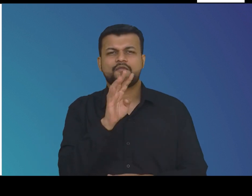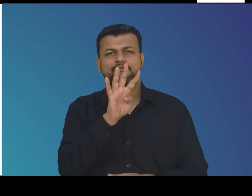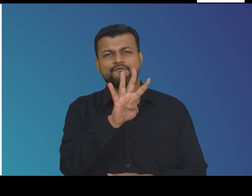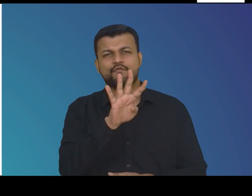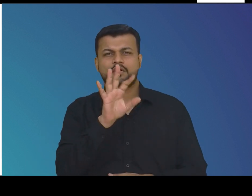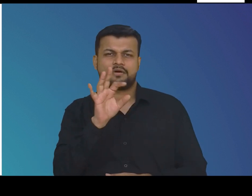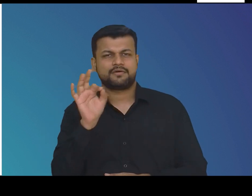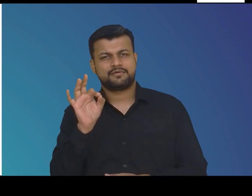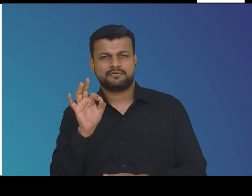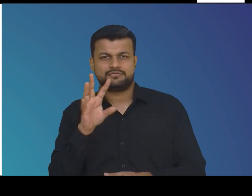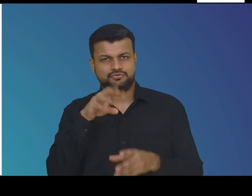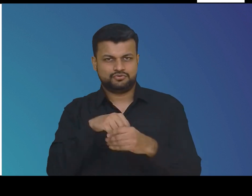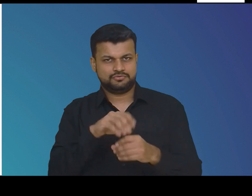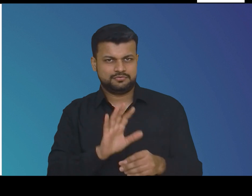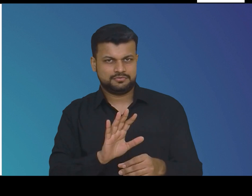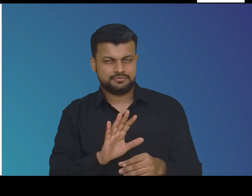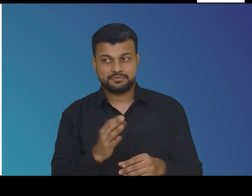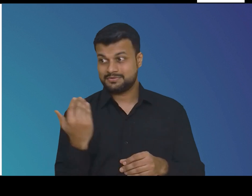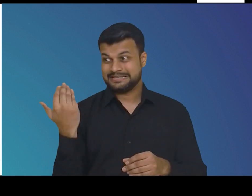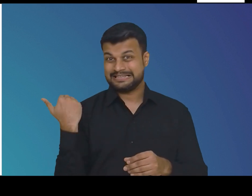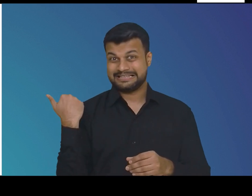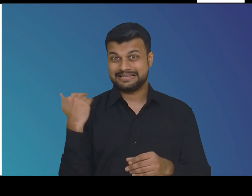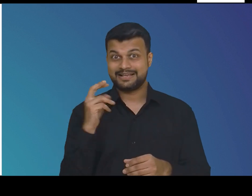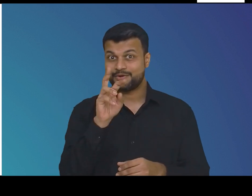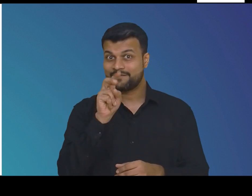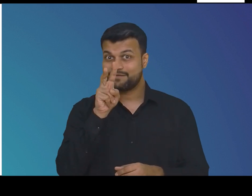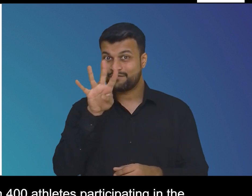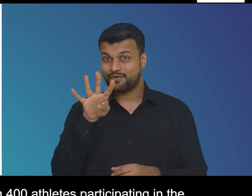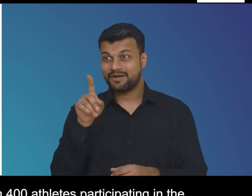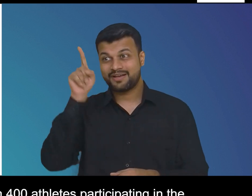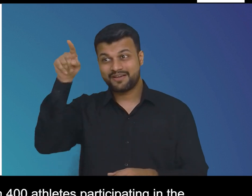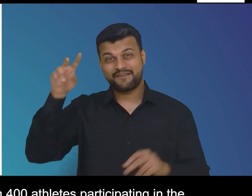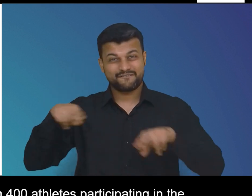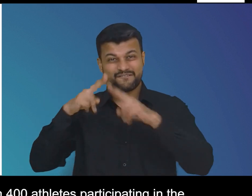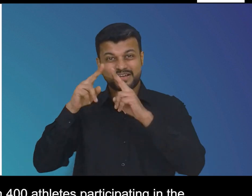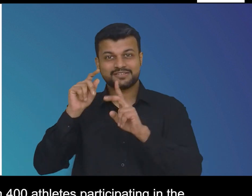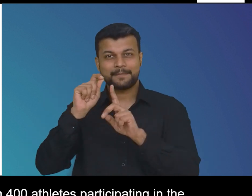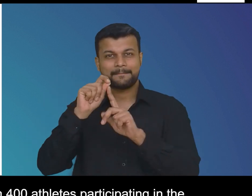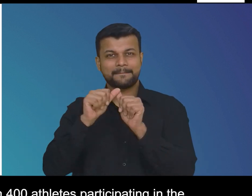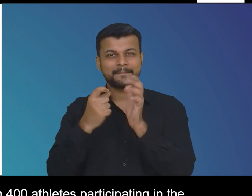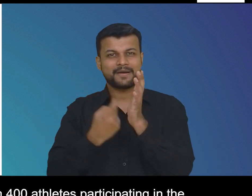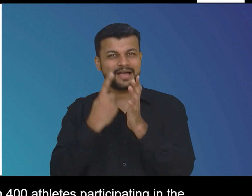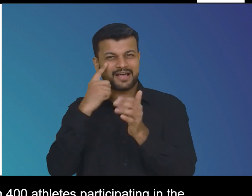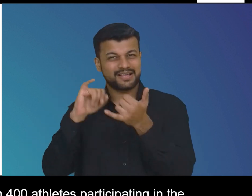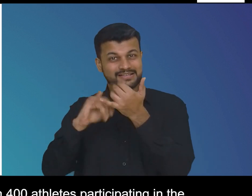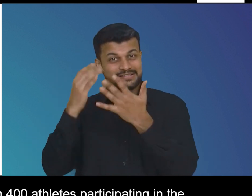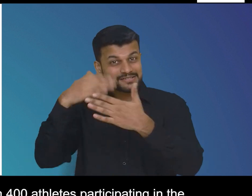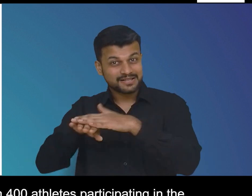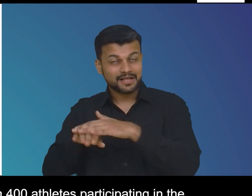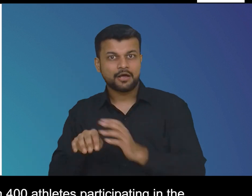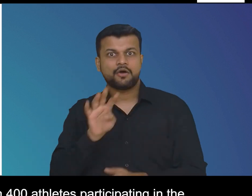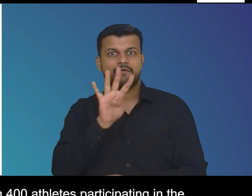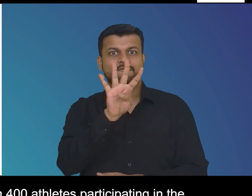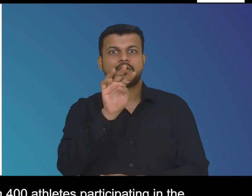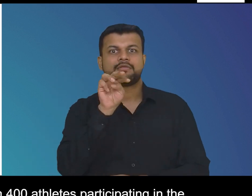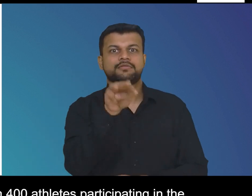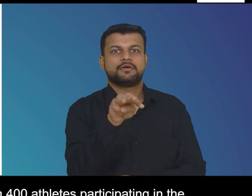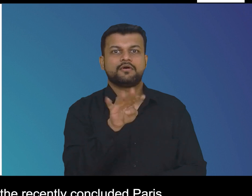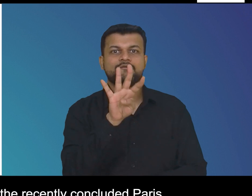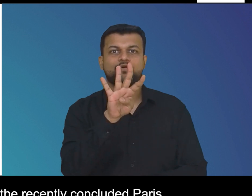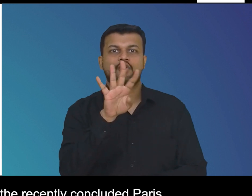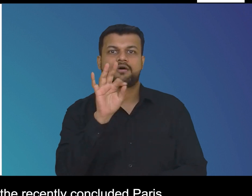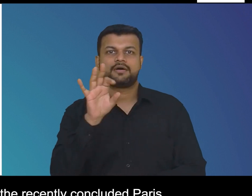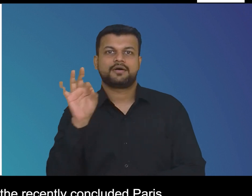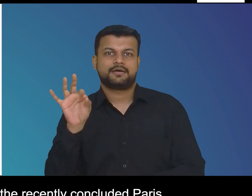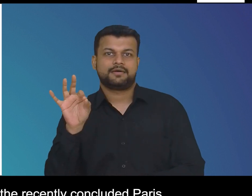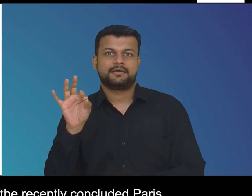encapsulate the evolution of the paralympics in a nutshell the paralympics have grown from 400 athletes participating in the first game